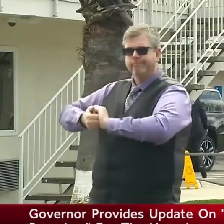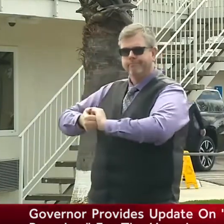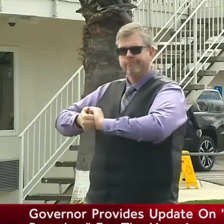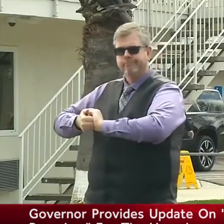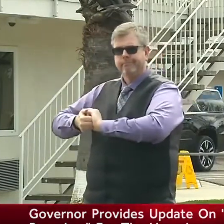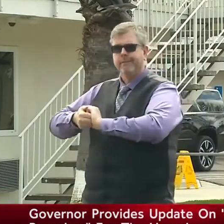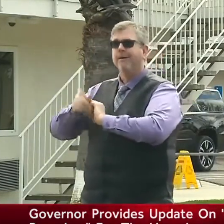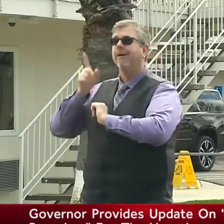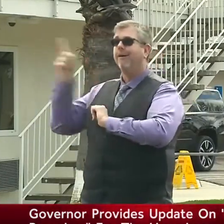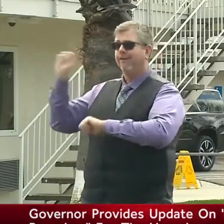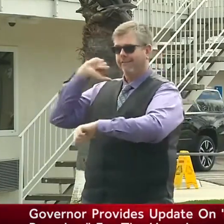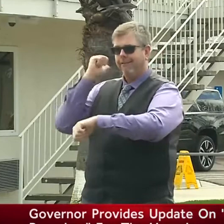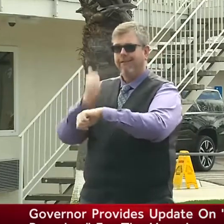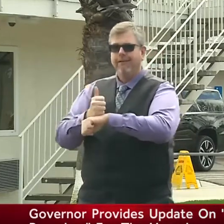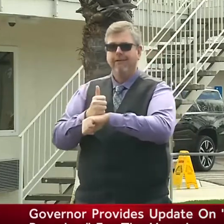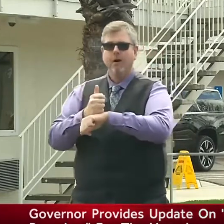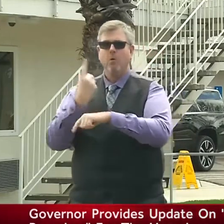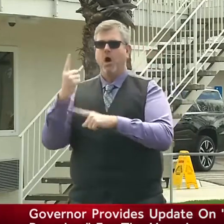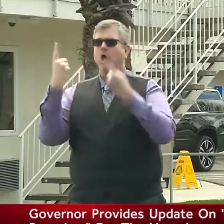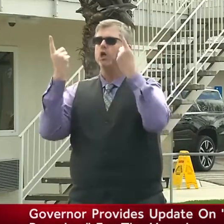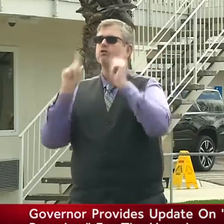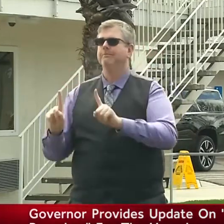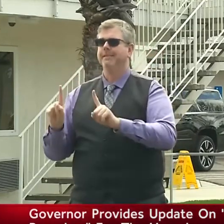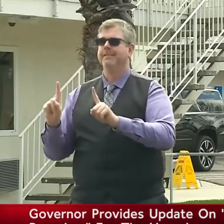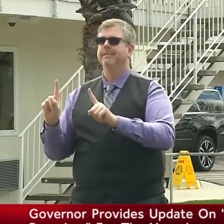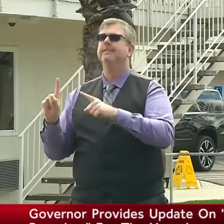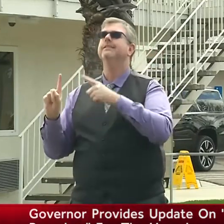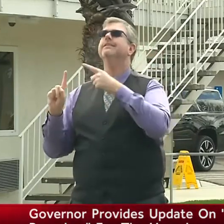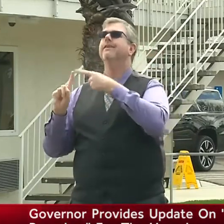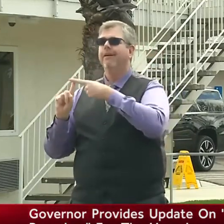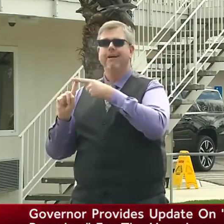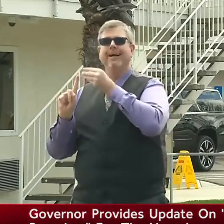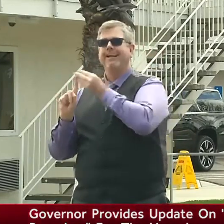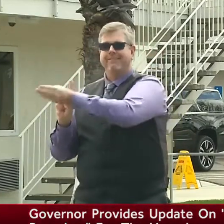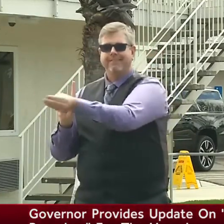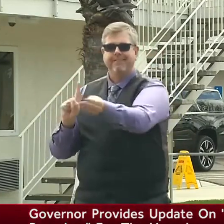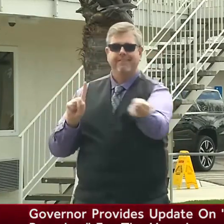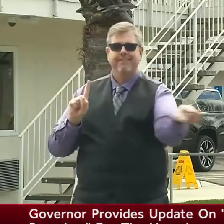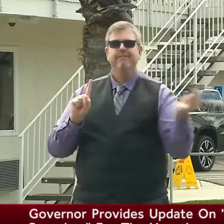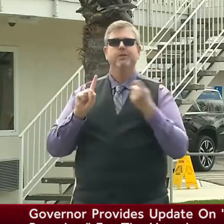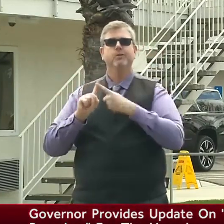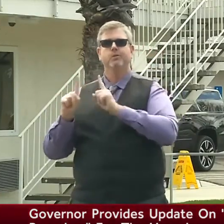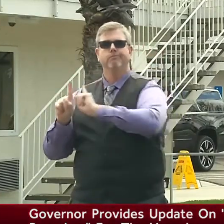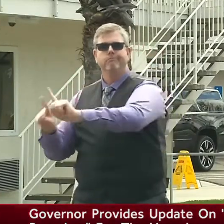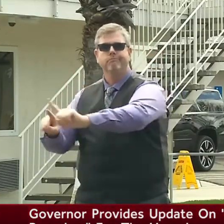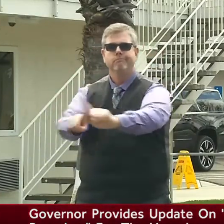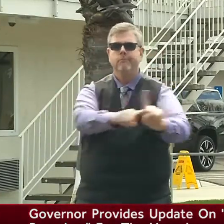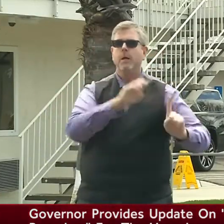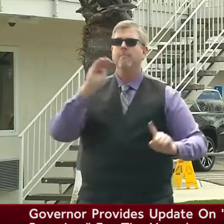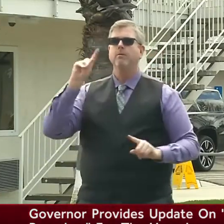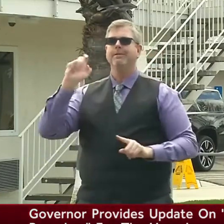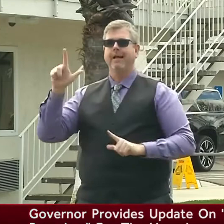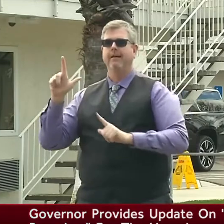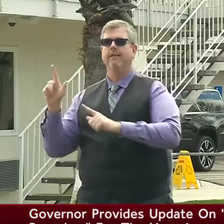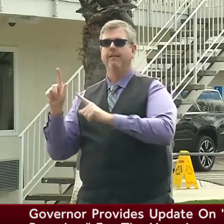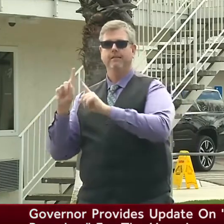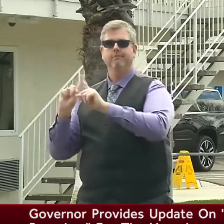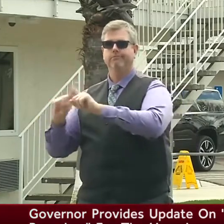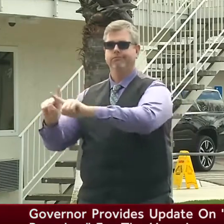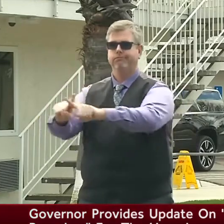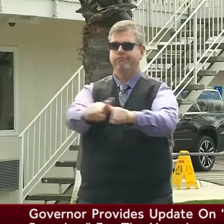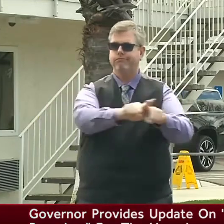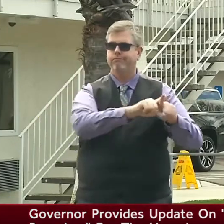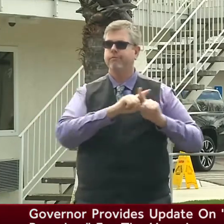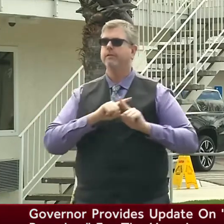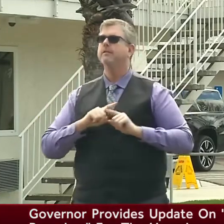like this in 19 counties in the state of California, some 5,025 additional